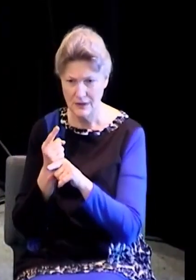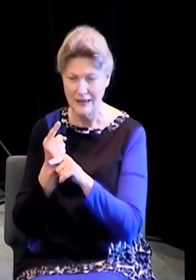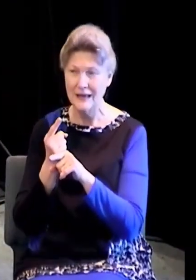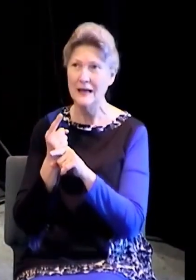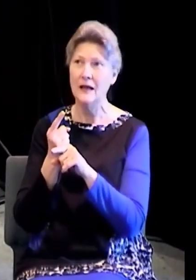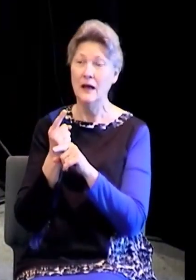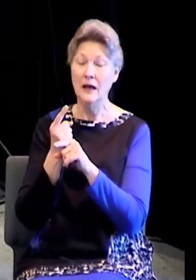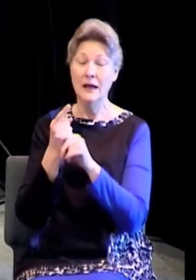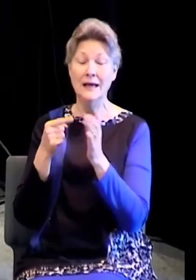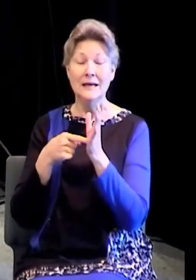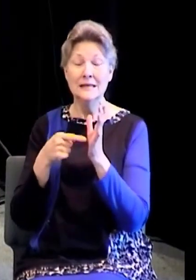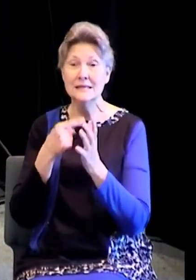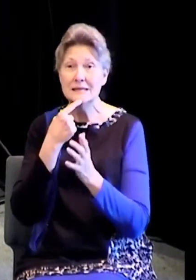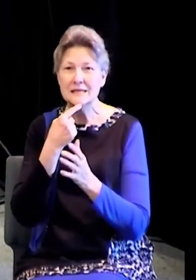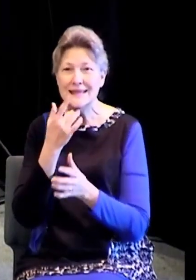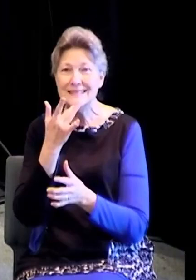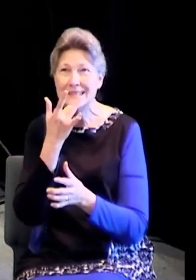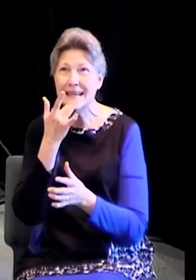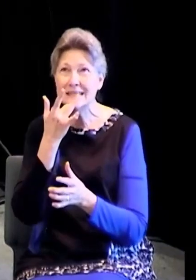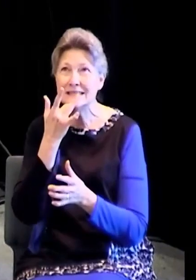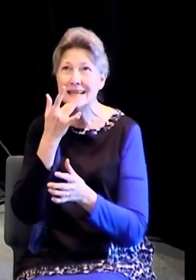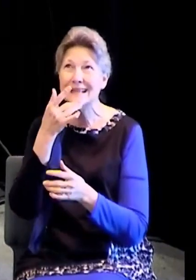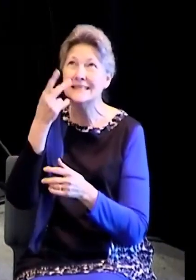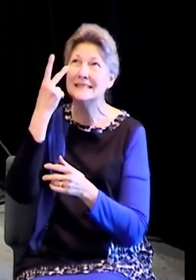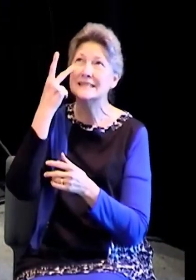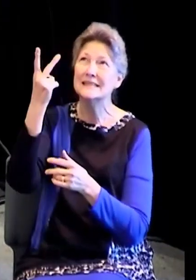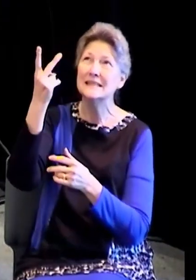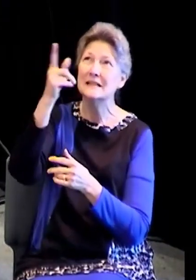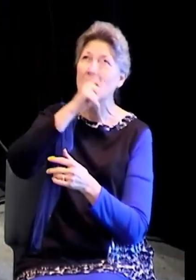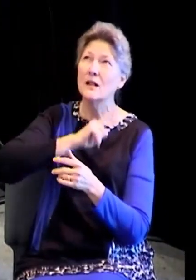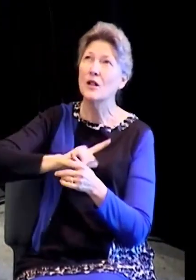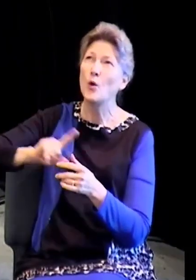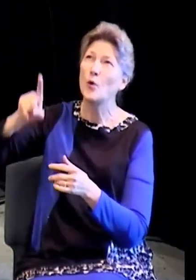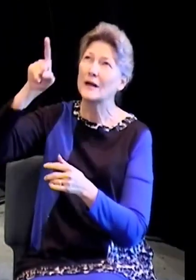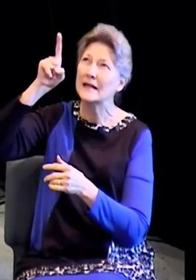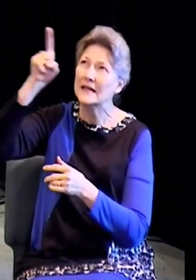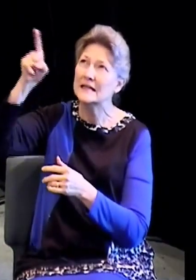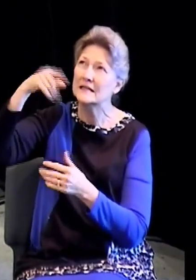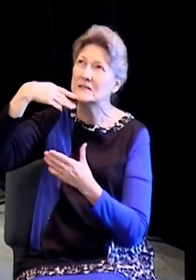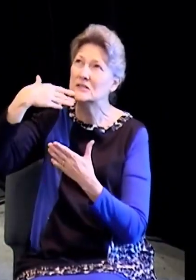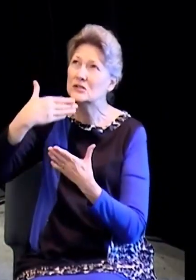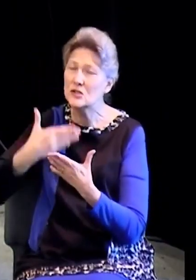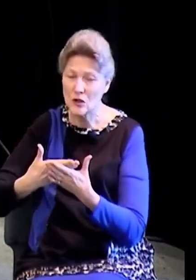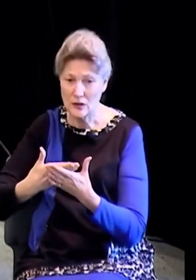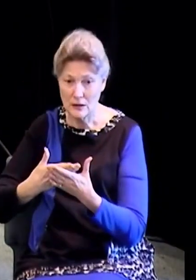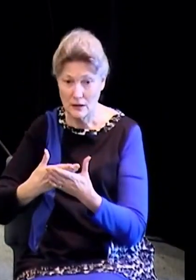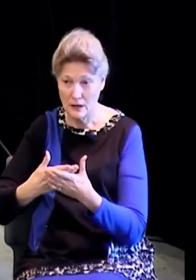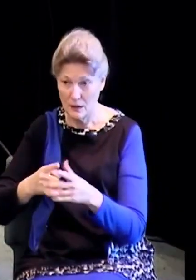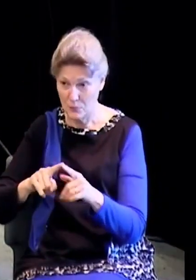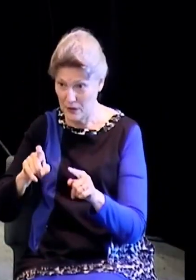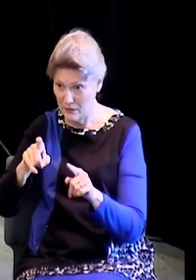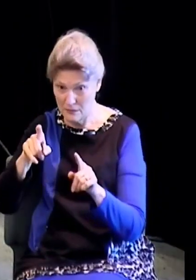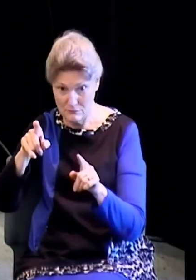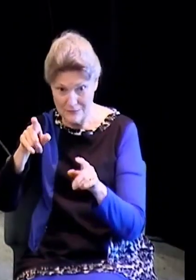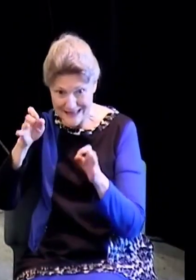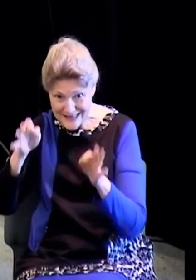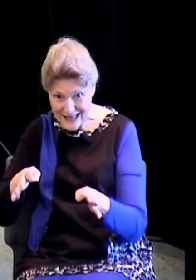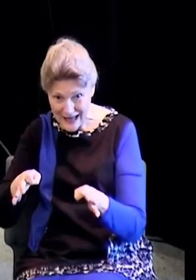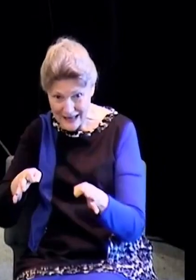and see that the Lord, he is good. But you've got to make up in your mind. I don't care if they're doing it around me